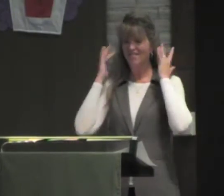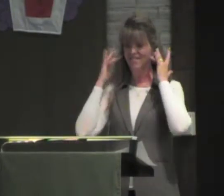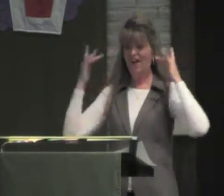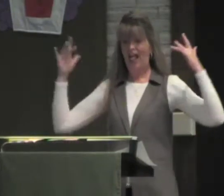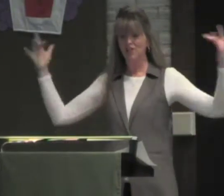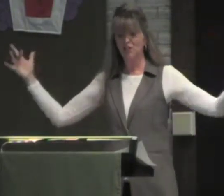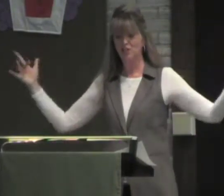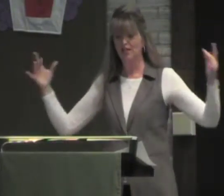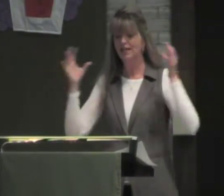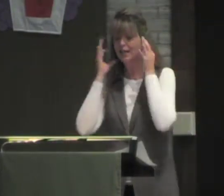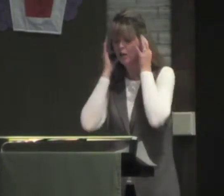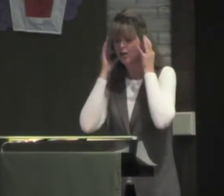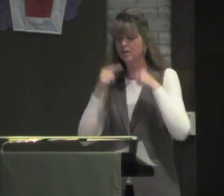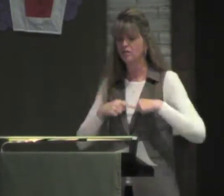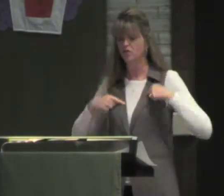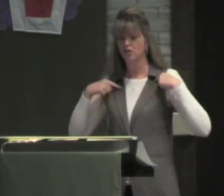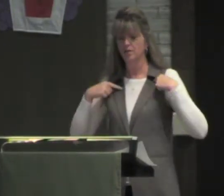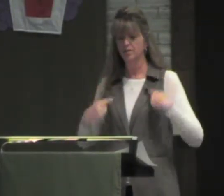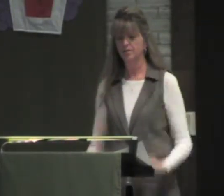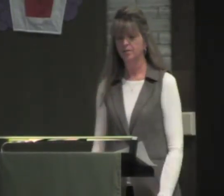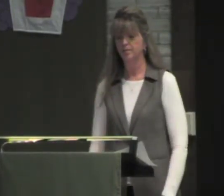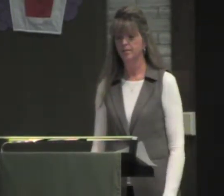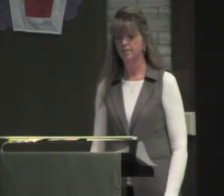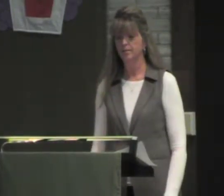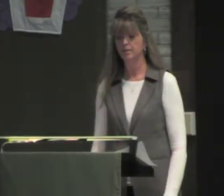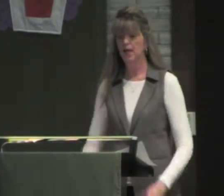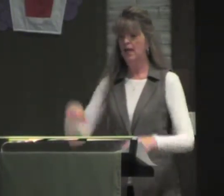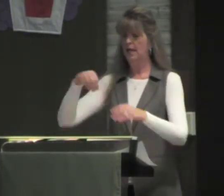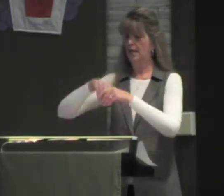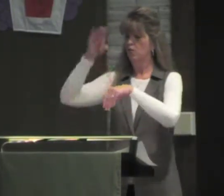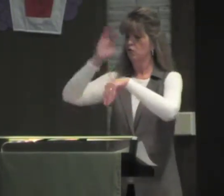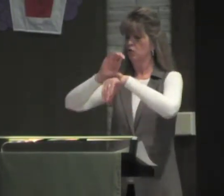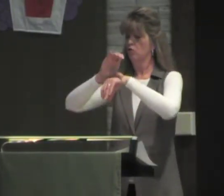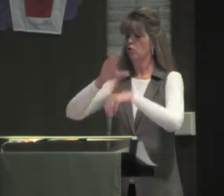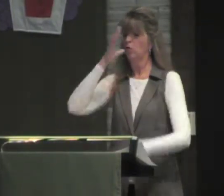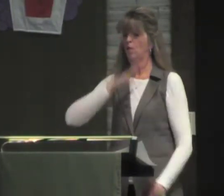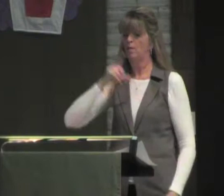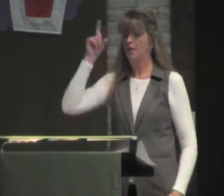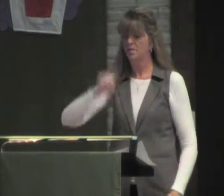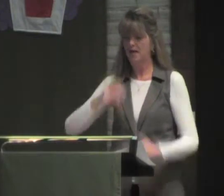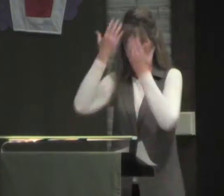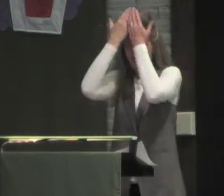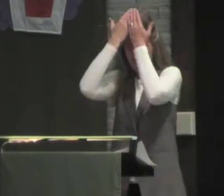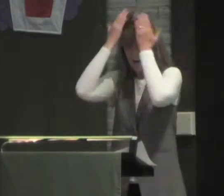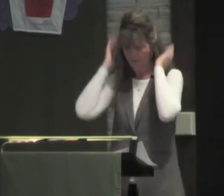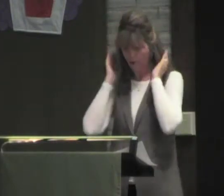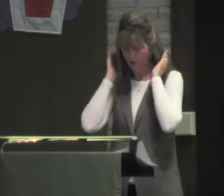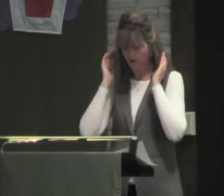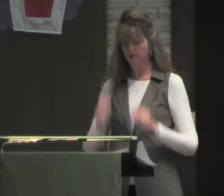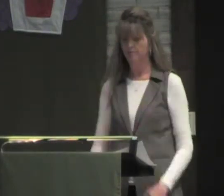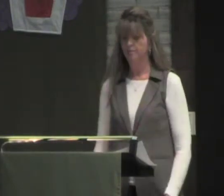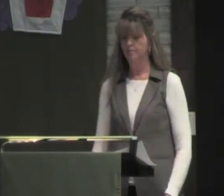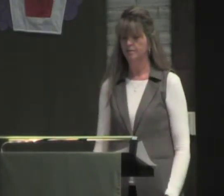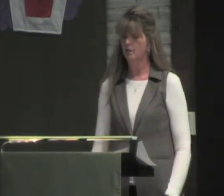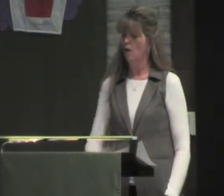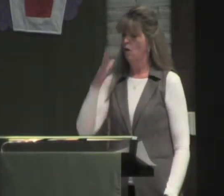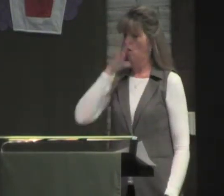anything that's flashy or attractive. In church, women are to have their heads covered.